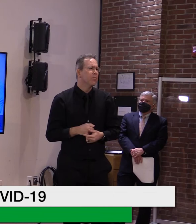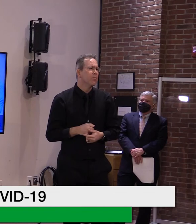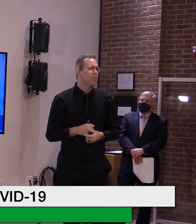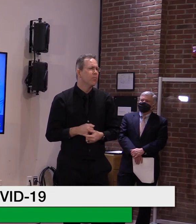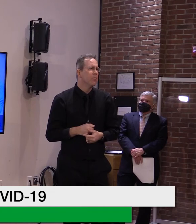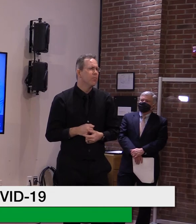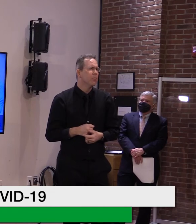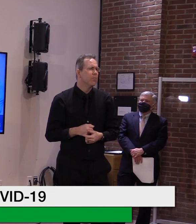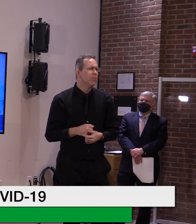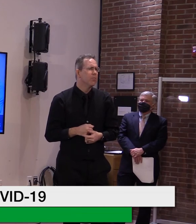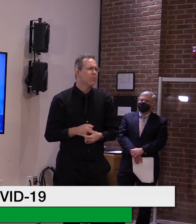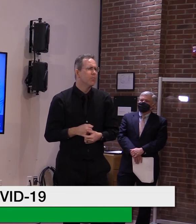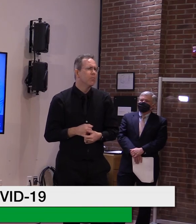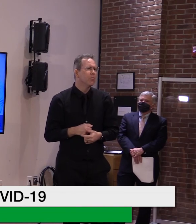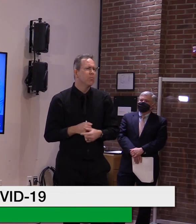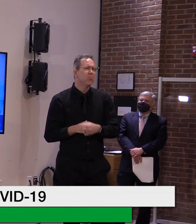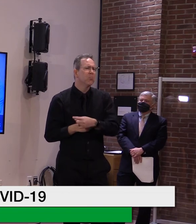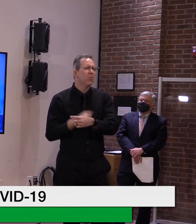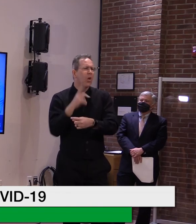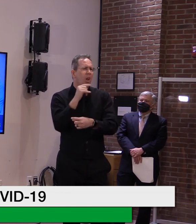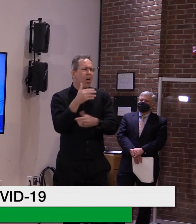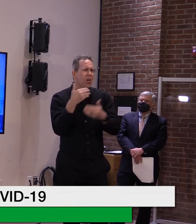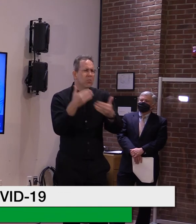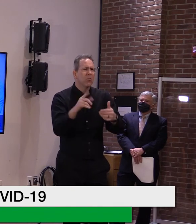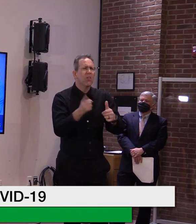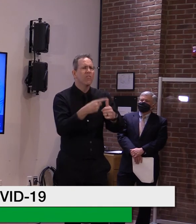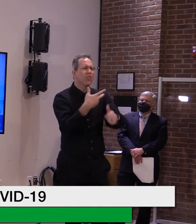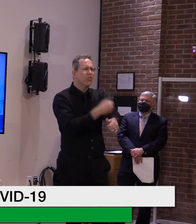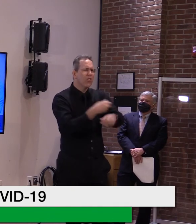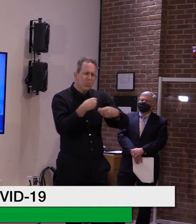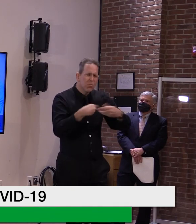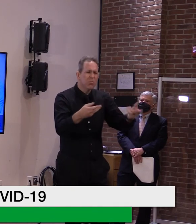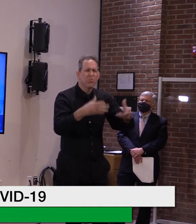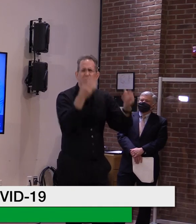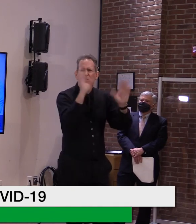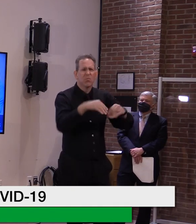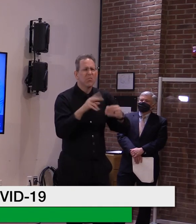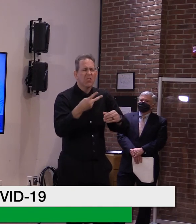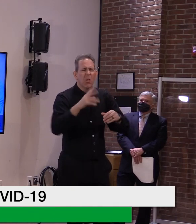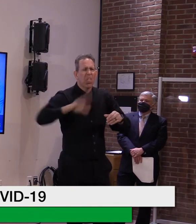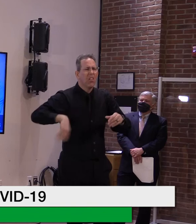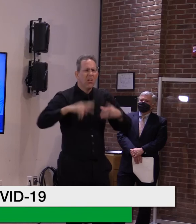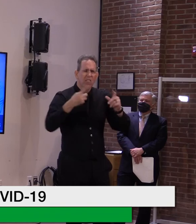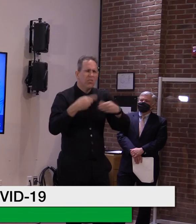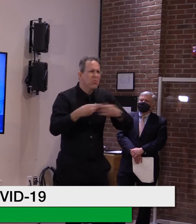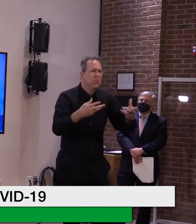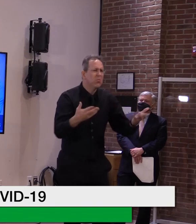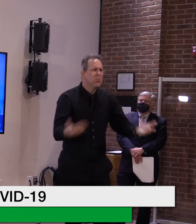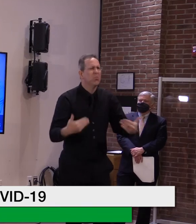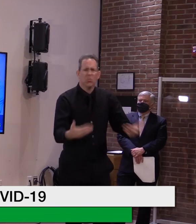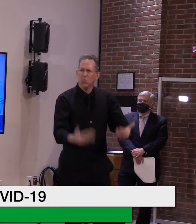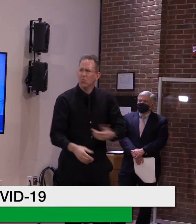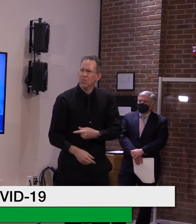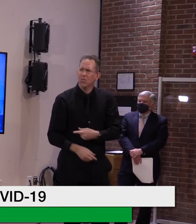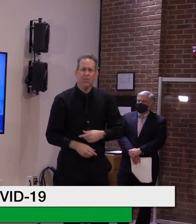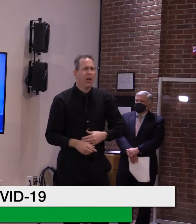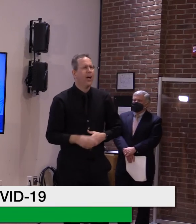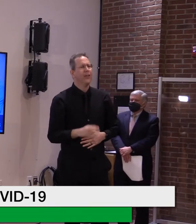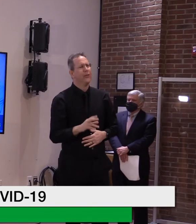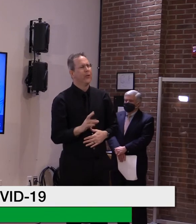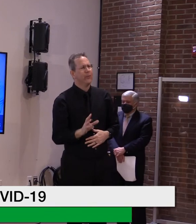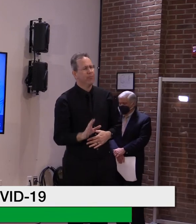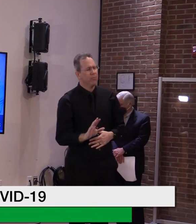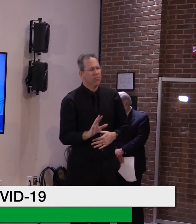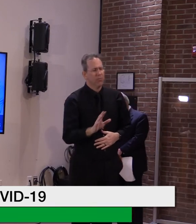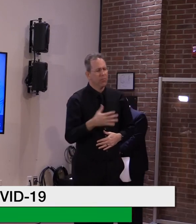for some? Just to get more people vaccinated in time? Not at this stage. I think we're committed to the process we have in